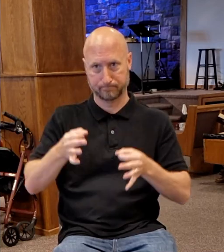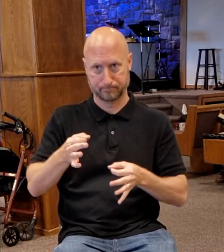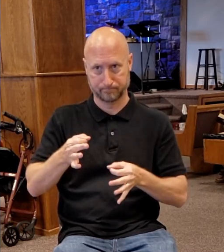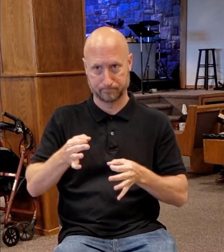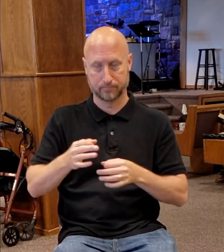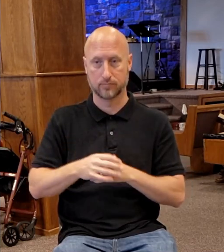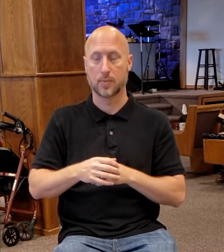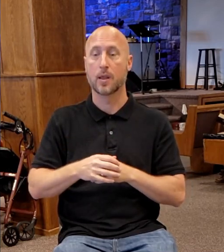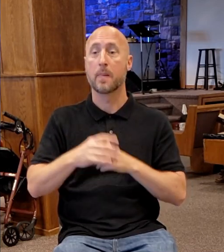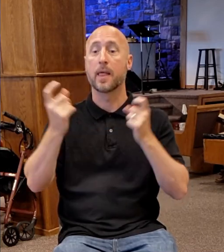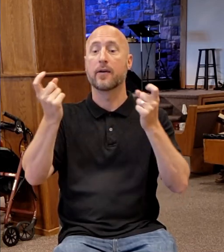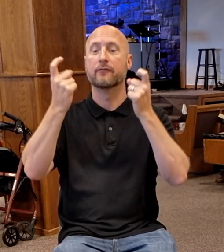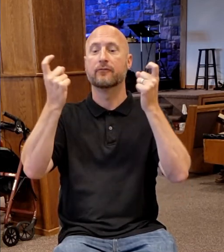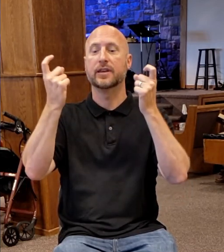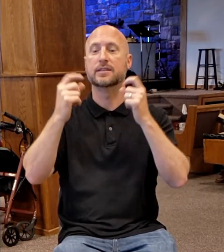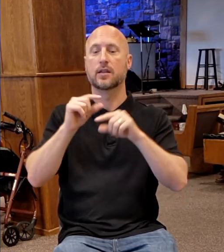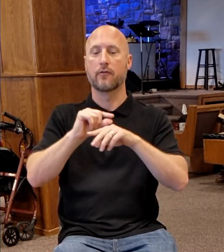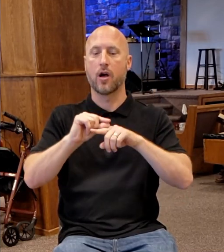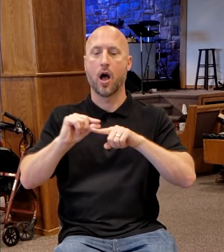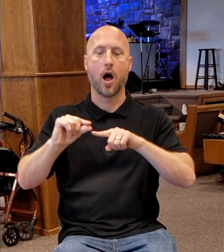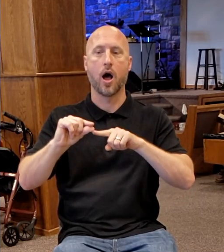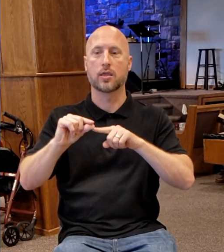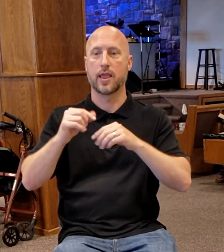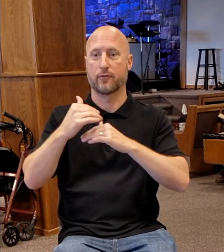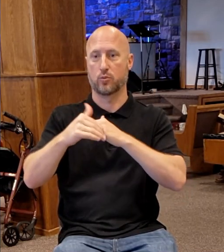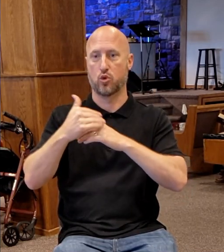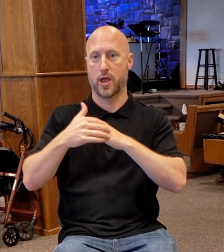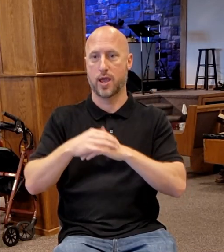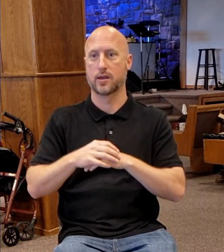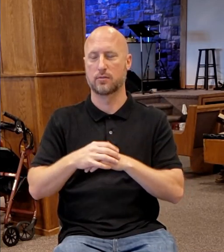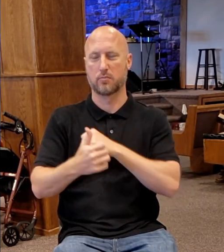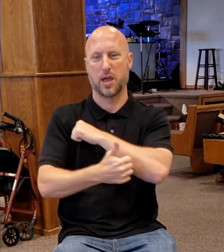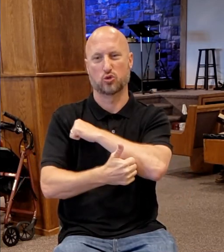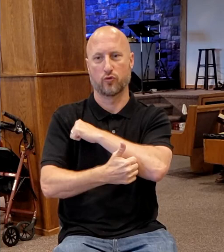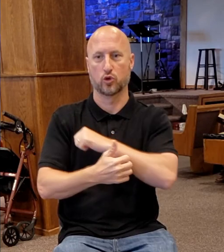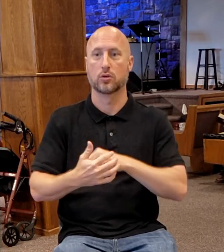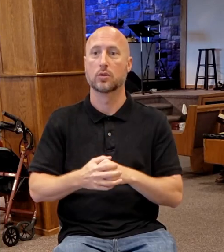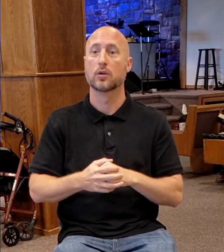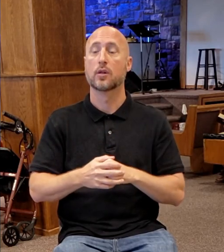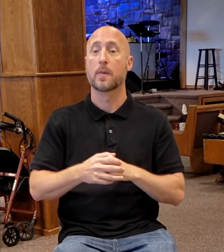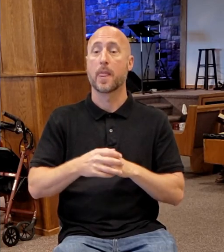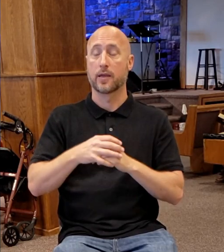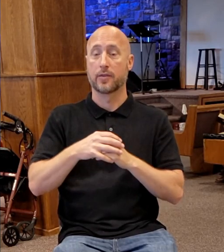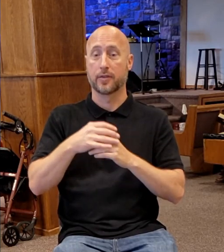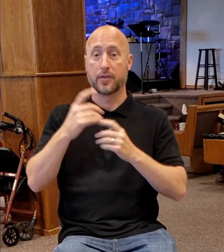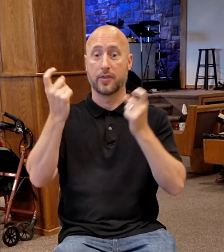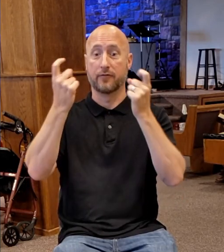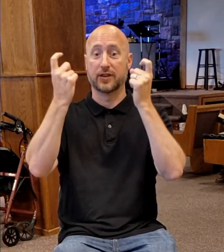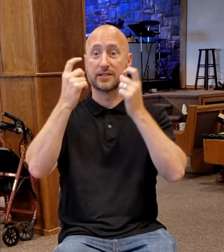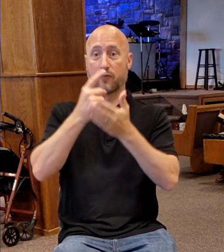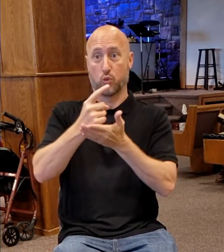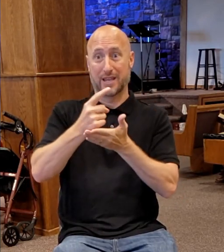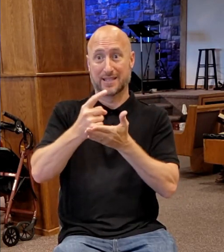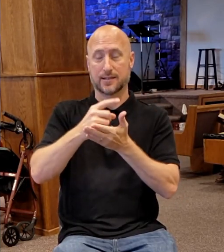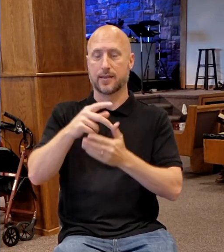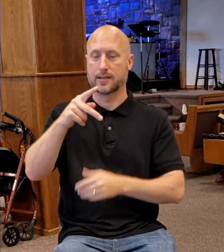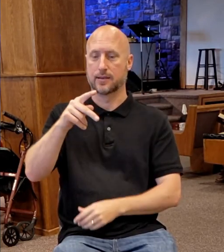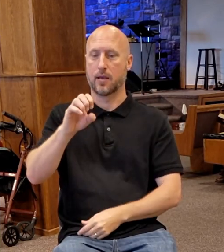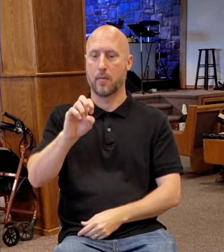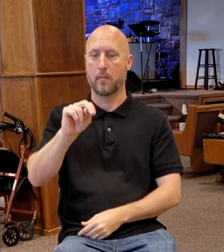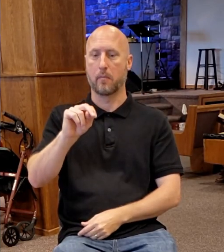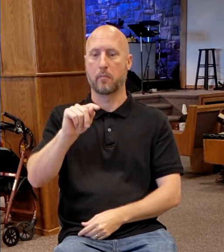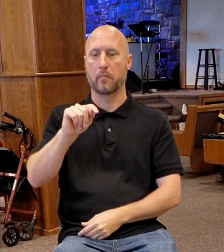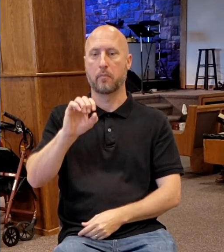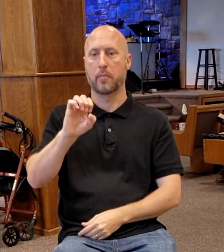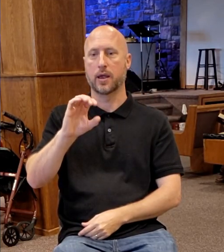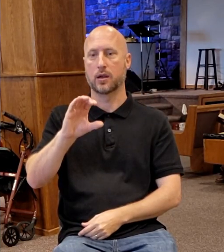feast of unleavened bread, which is Passover, the feast of weeks, Pentecost, and in the feast of tabernacles.